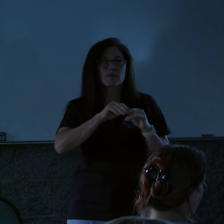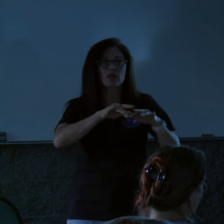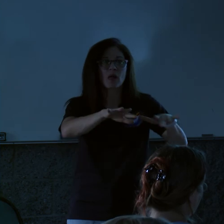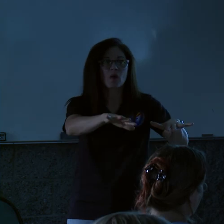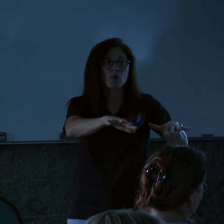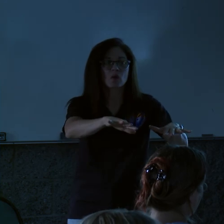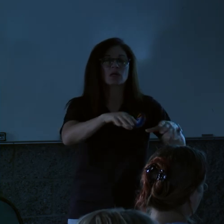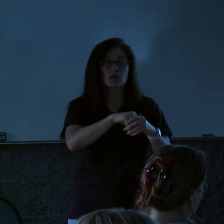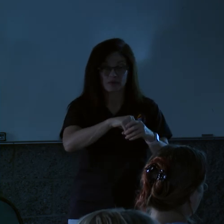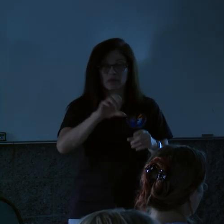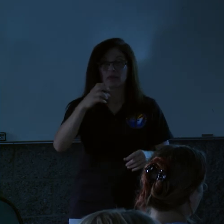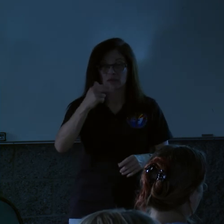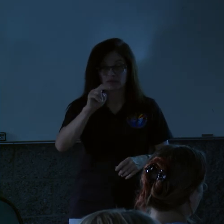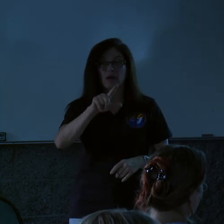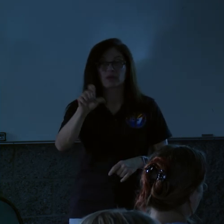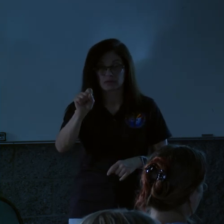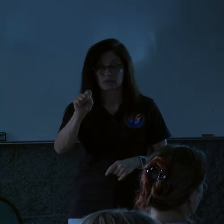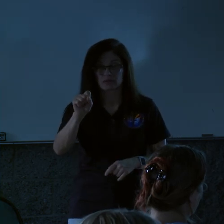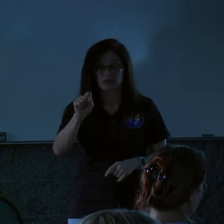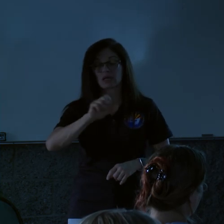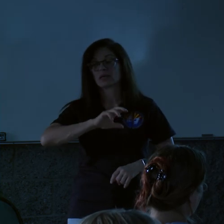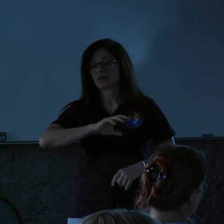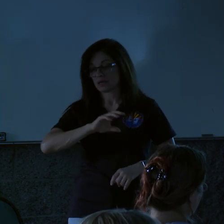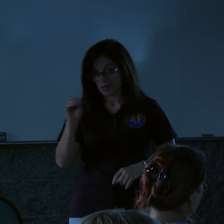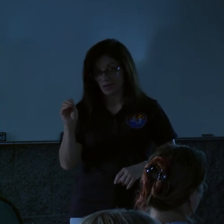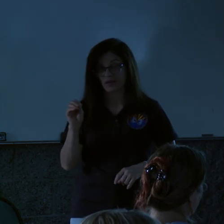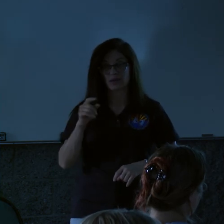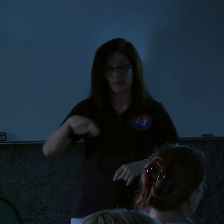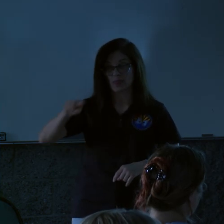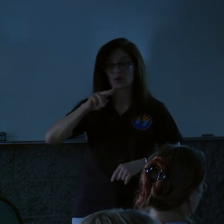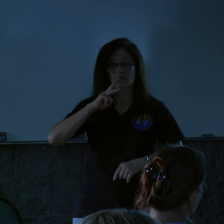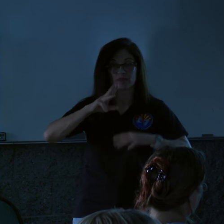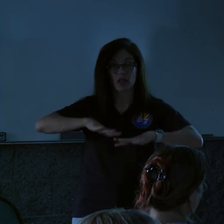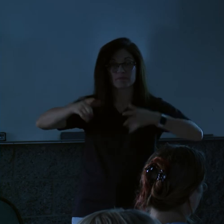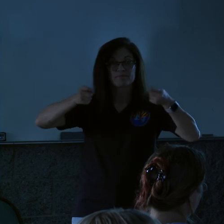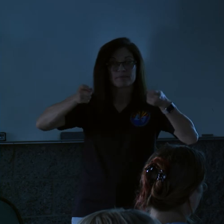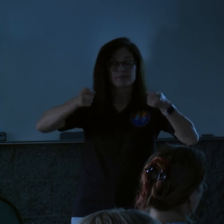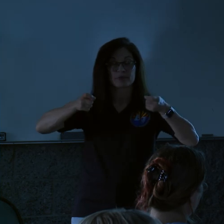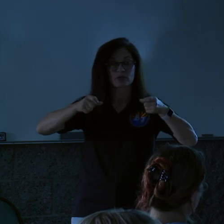It went in those channels and it went in those flood mitigation measures.